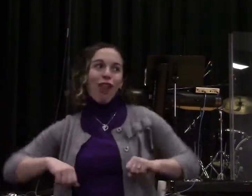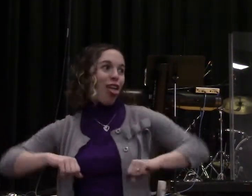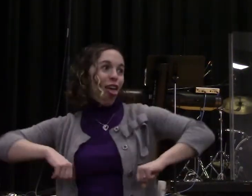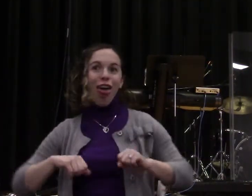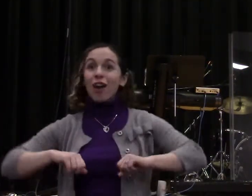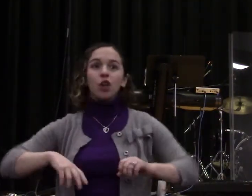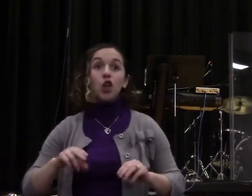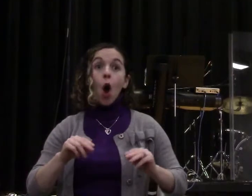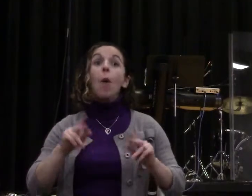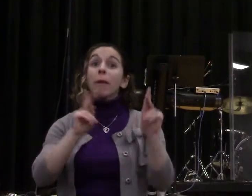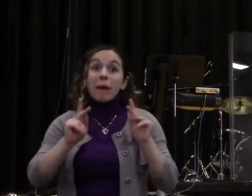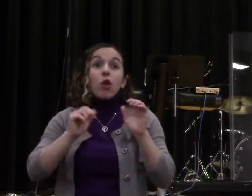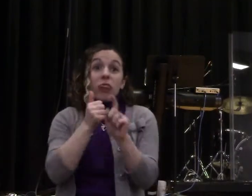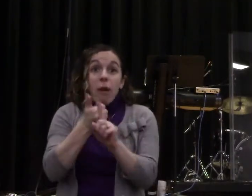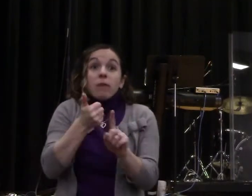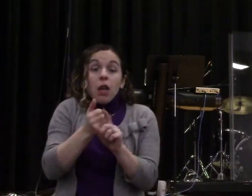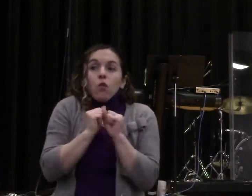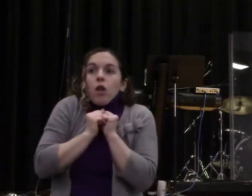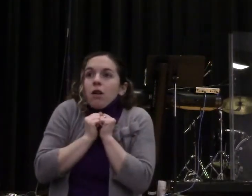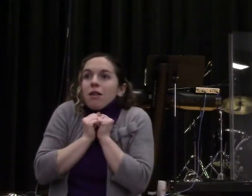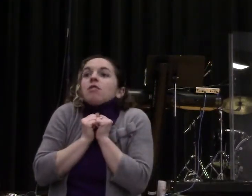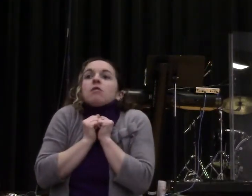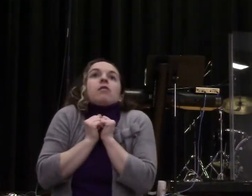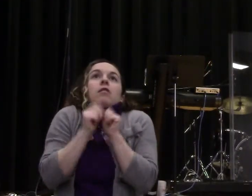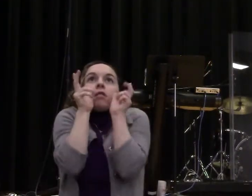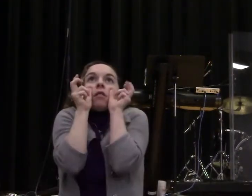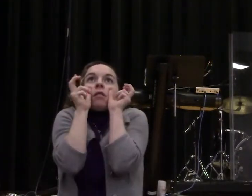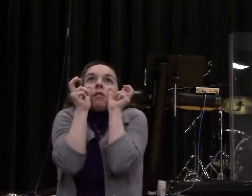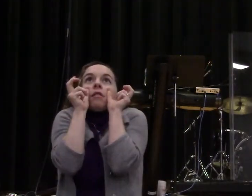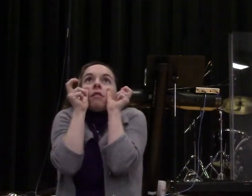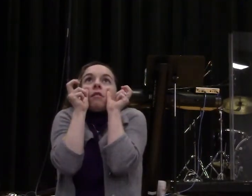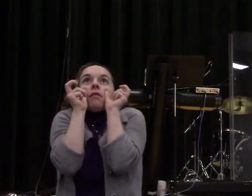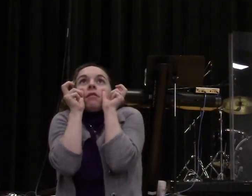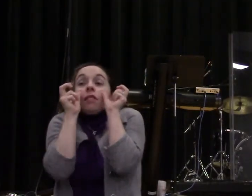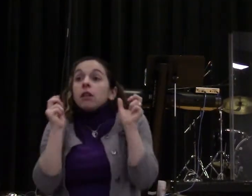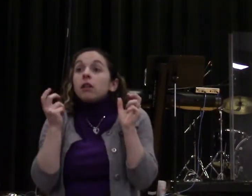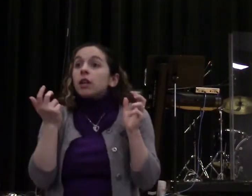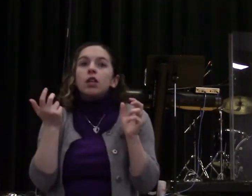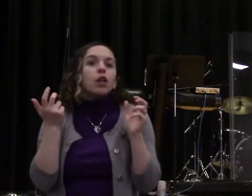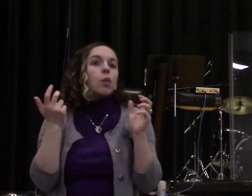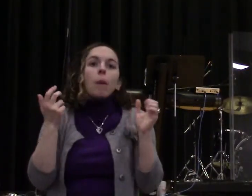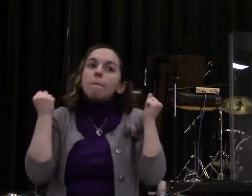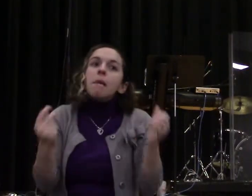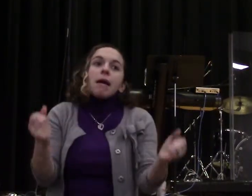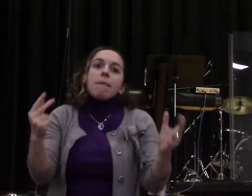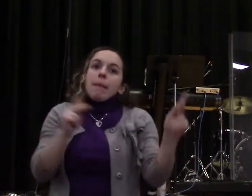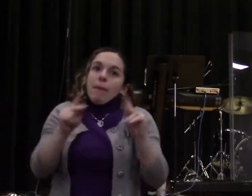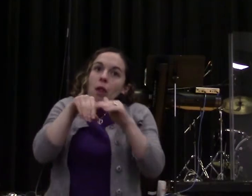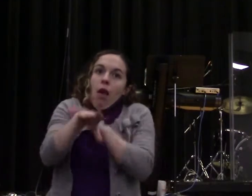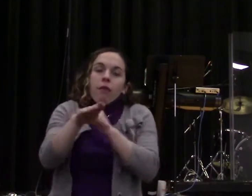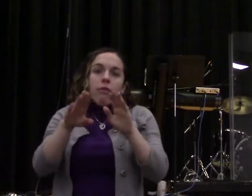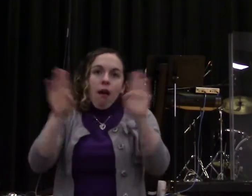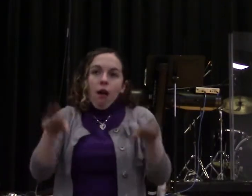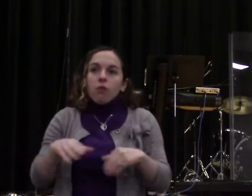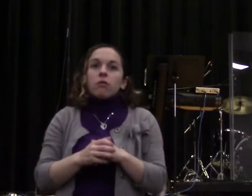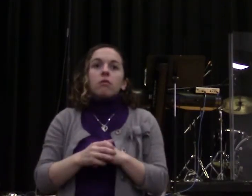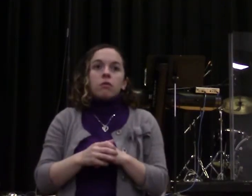anchovies and sardines are of the devil? And I can prove it to you. You put one little anchovy